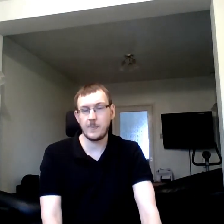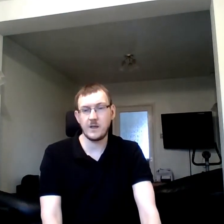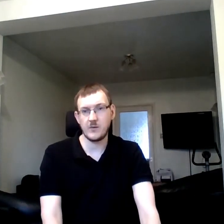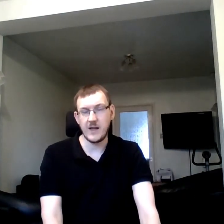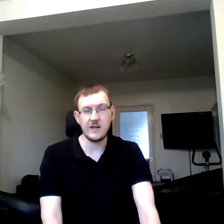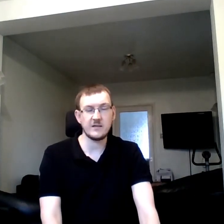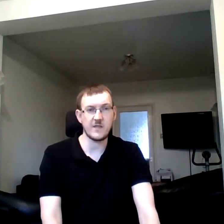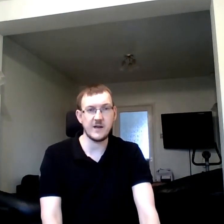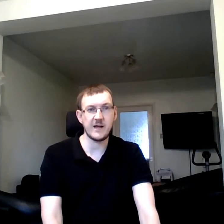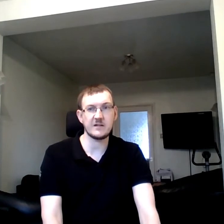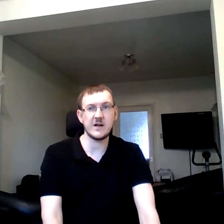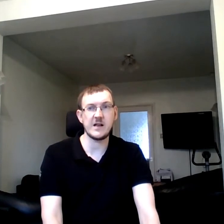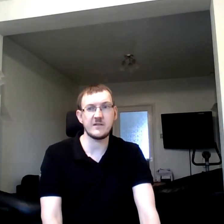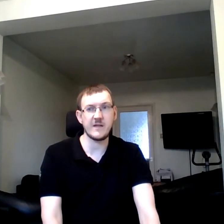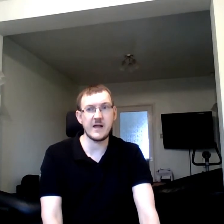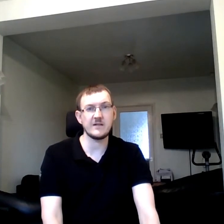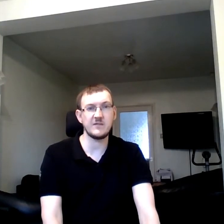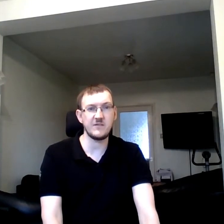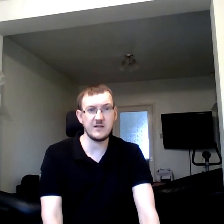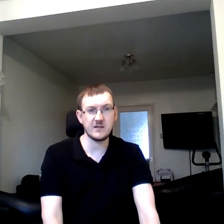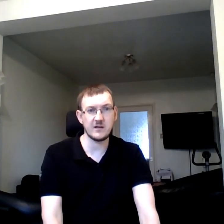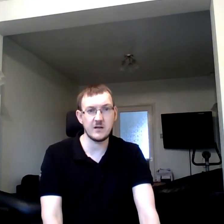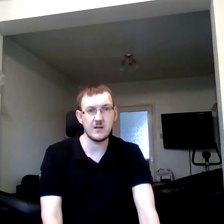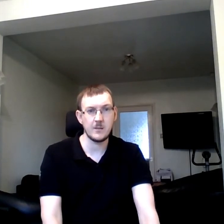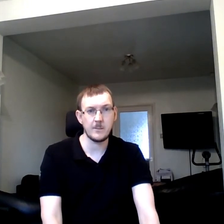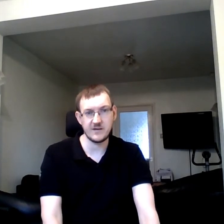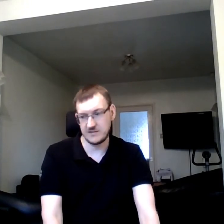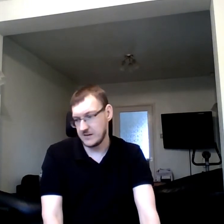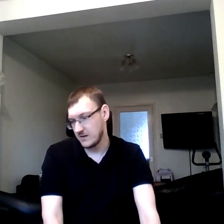Okay, so the next line is there defeated my sin.